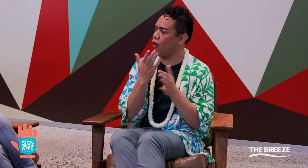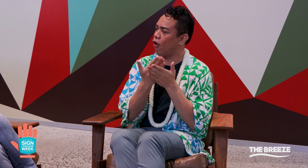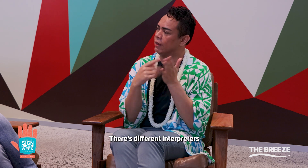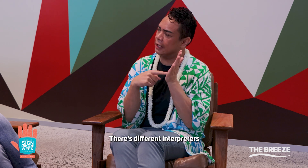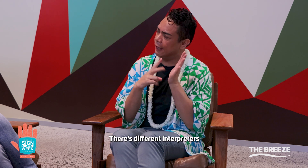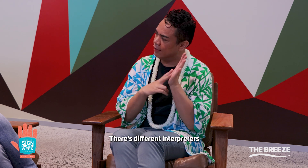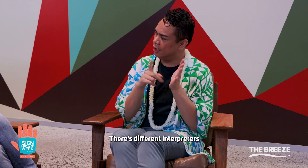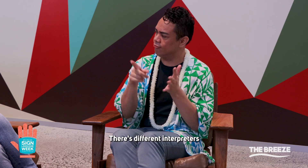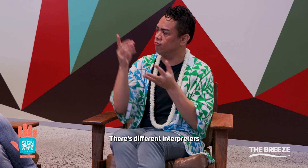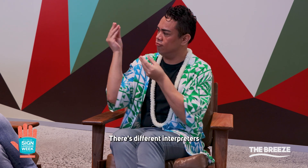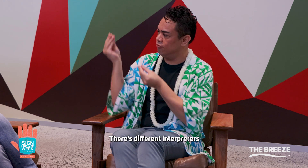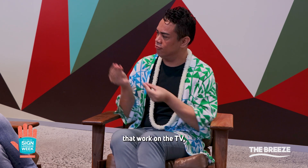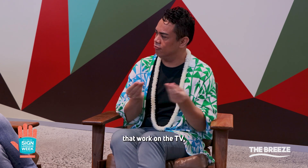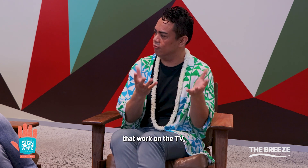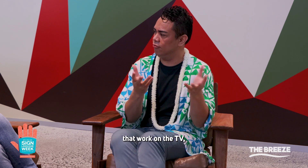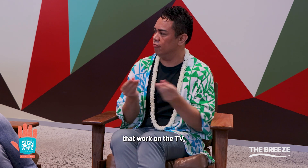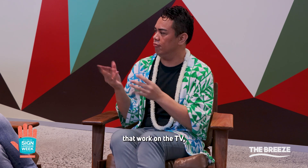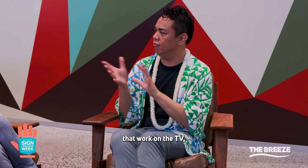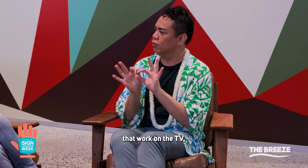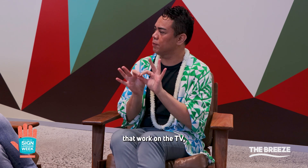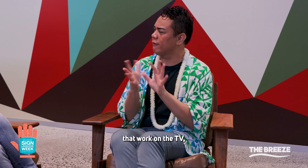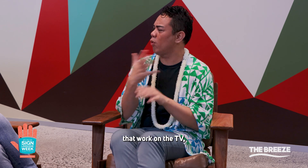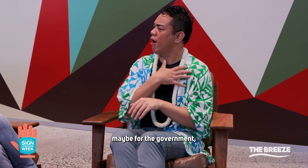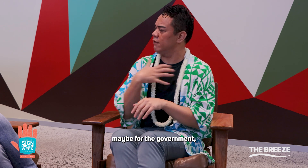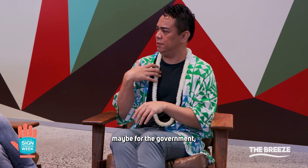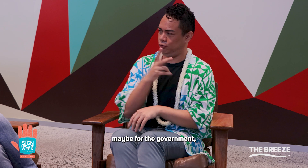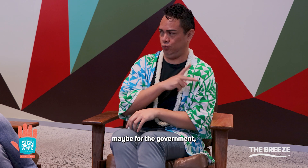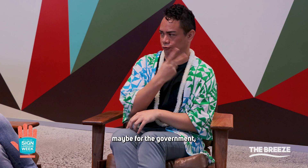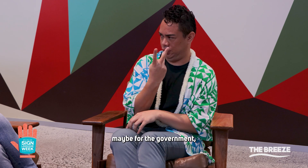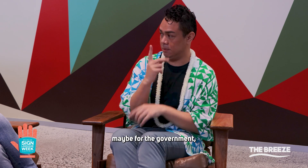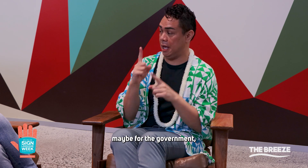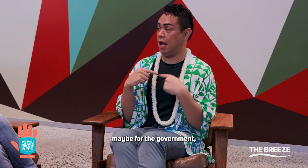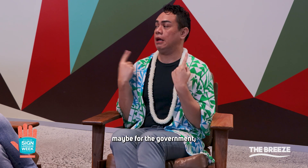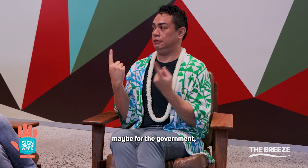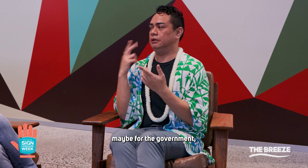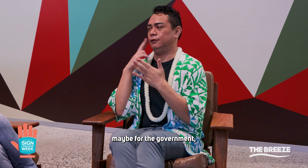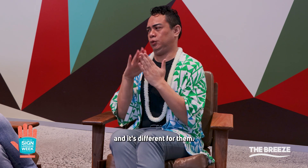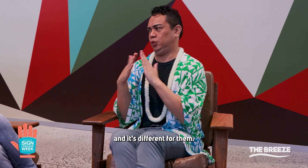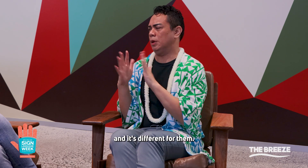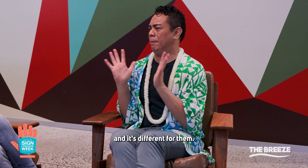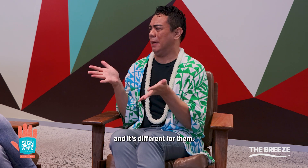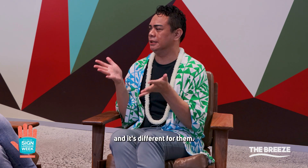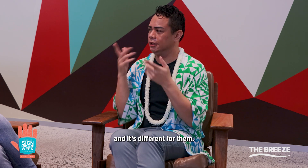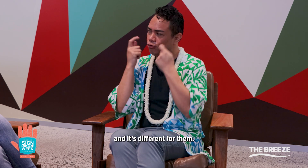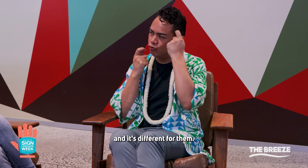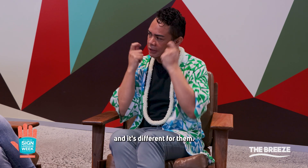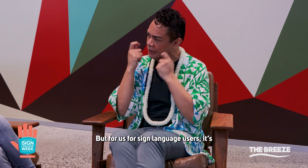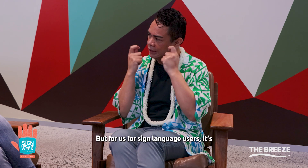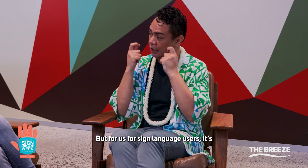There's different interpreters that work on the TV maybe for the government and it's different for them but for